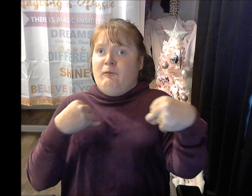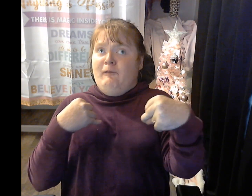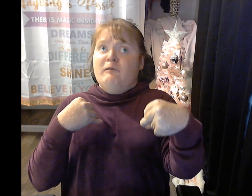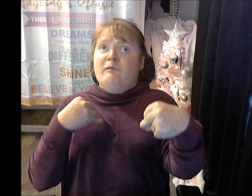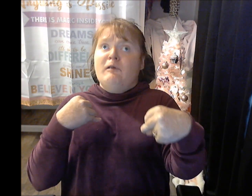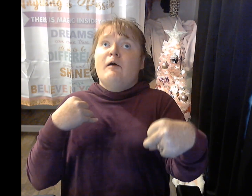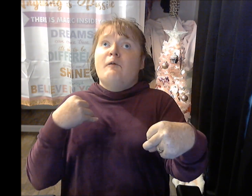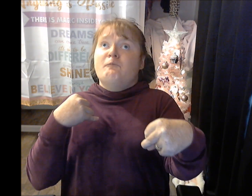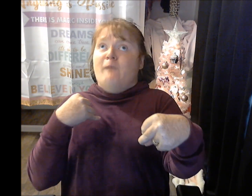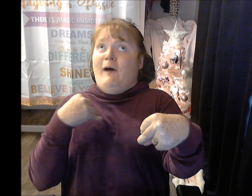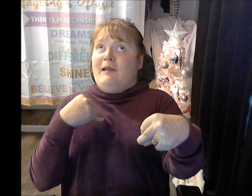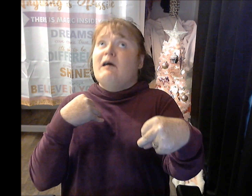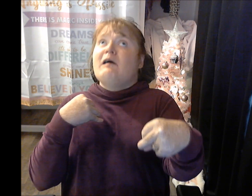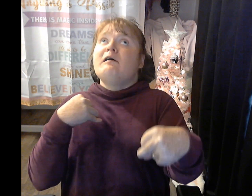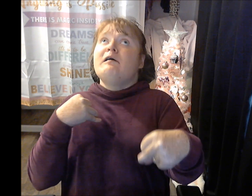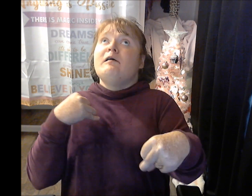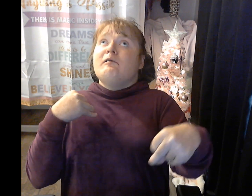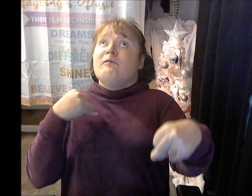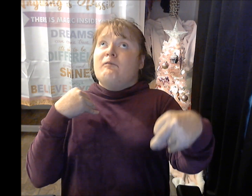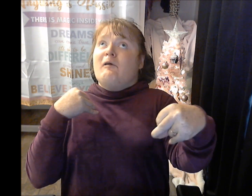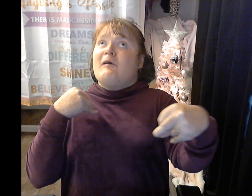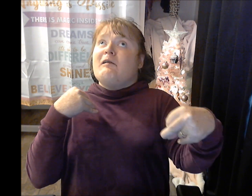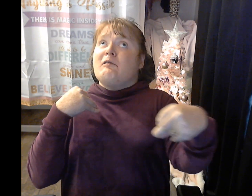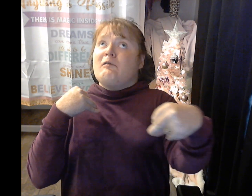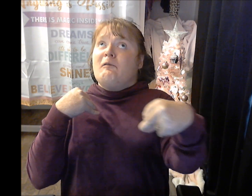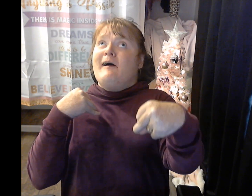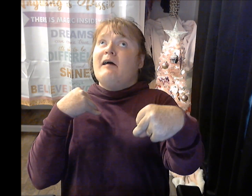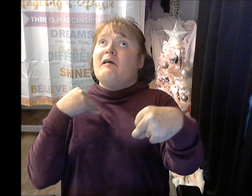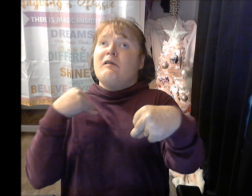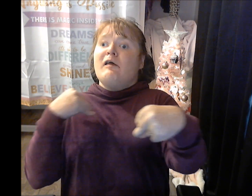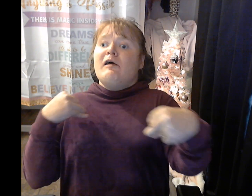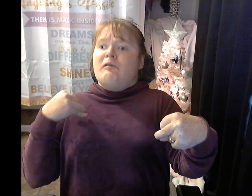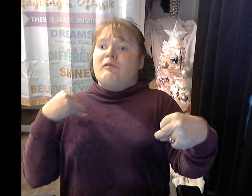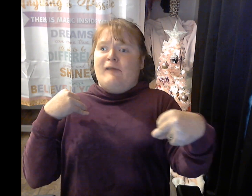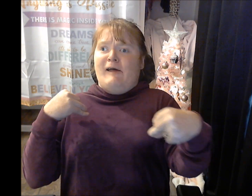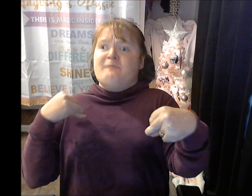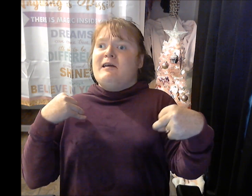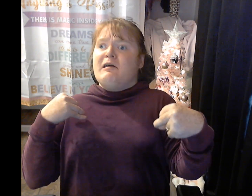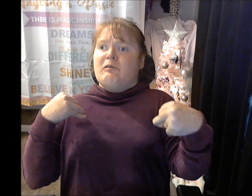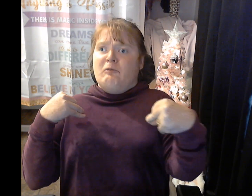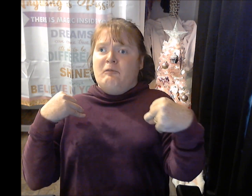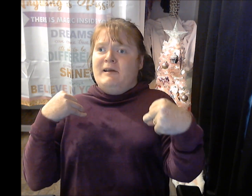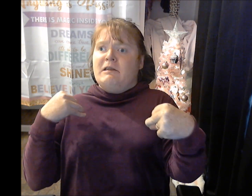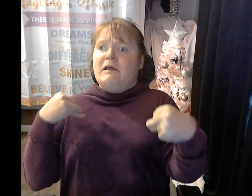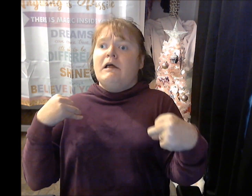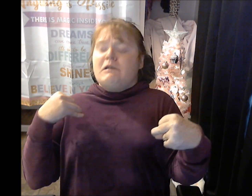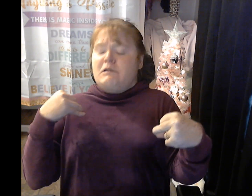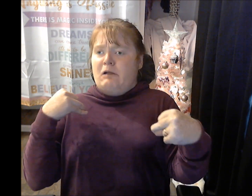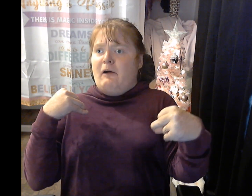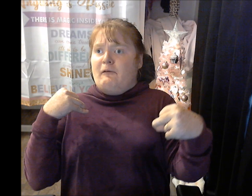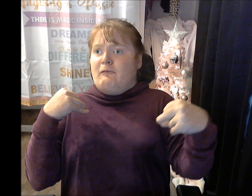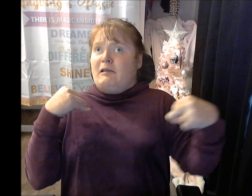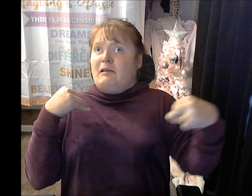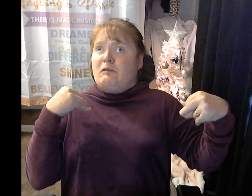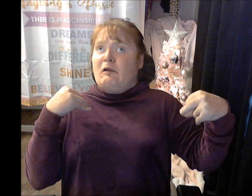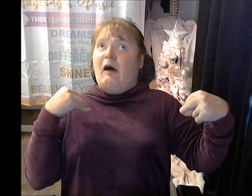butter, four squares semi-sweet chocolate chopped,